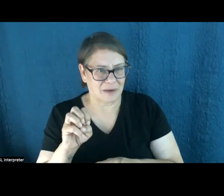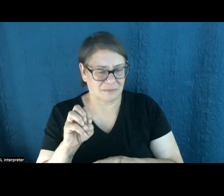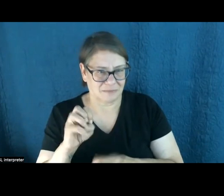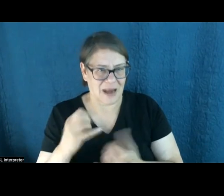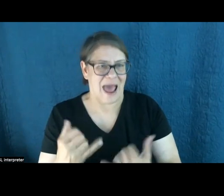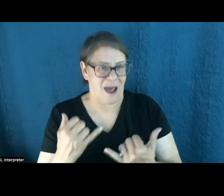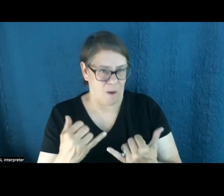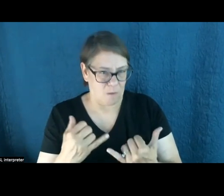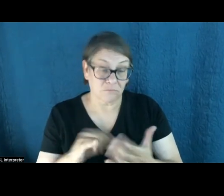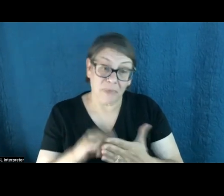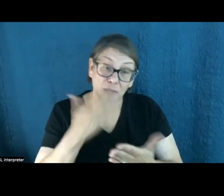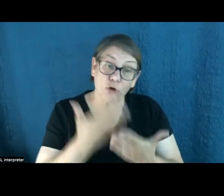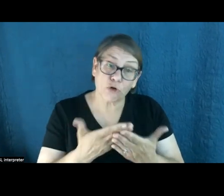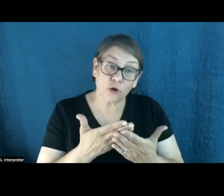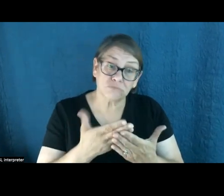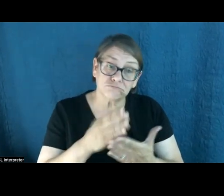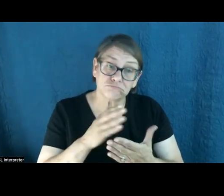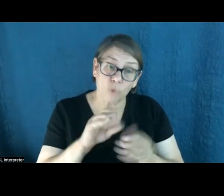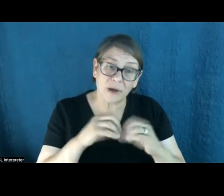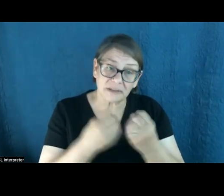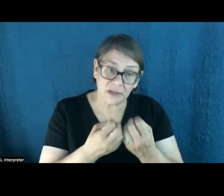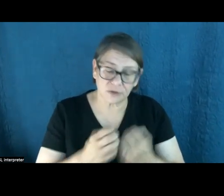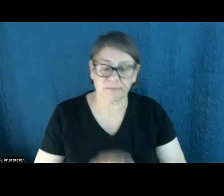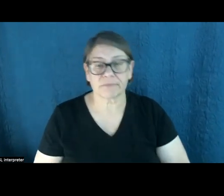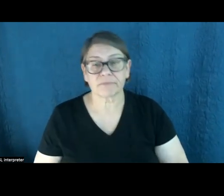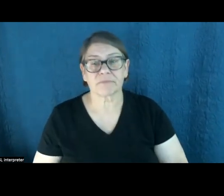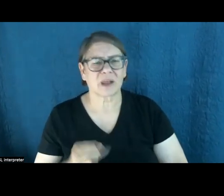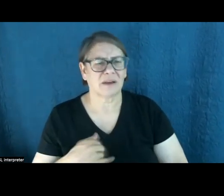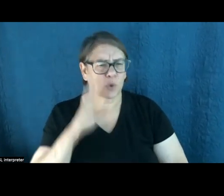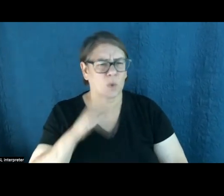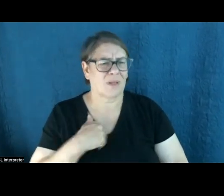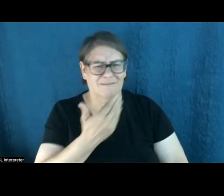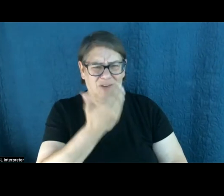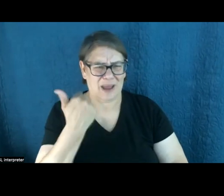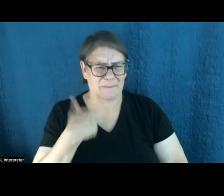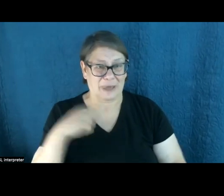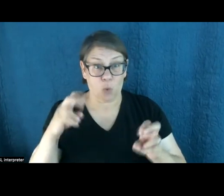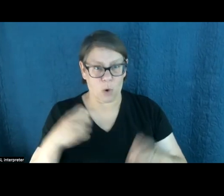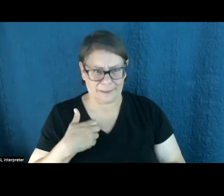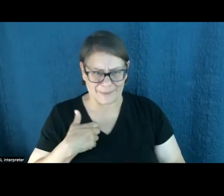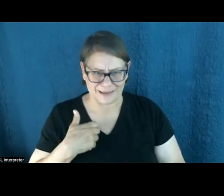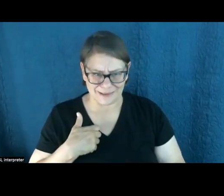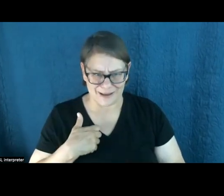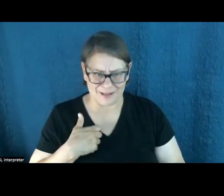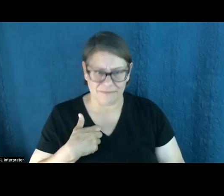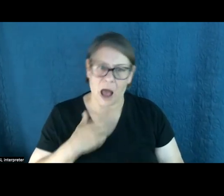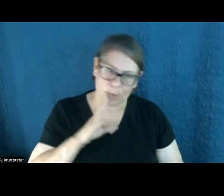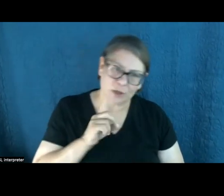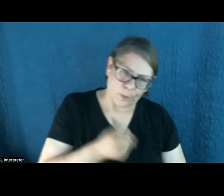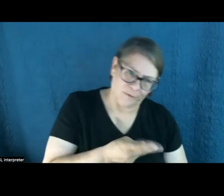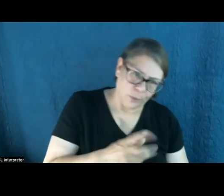journalists with their climate coverage. And if you'll forgive my quoting myself for a moment here, which I'll warn you, I'm going to do a few times.